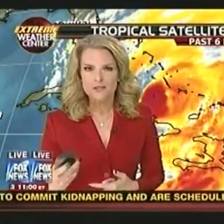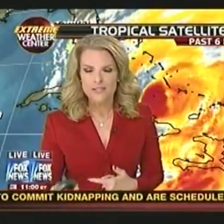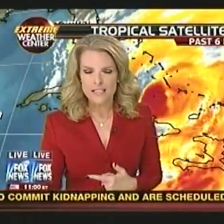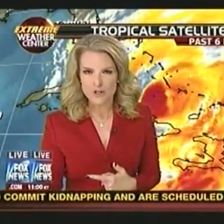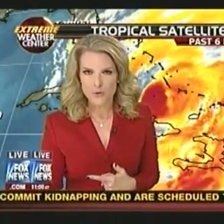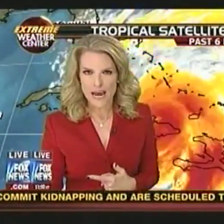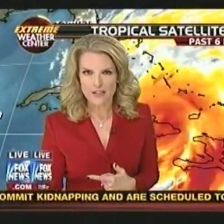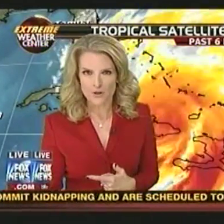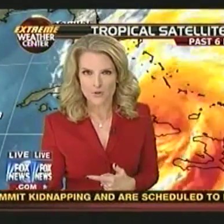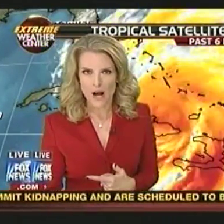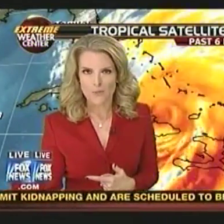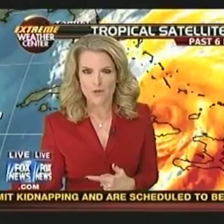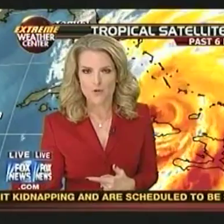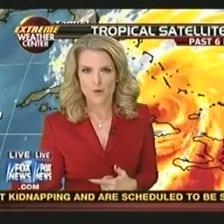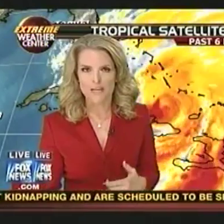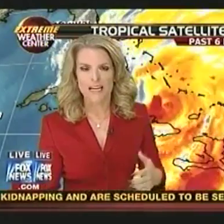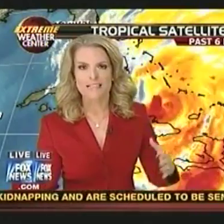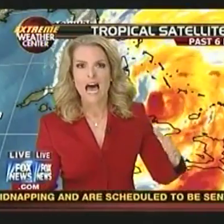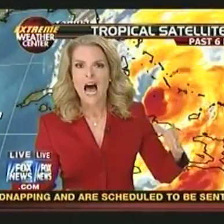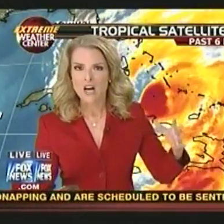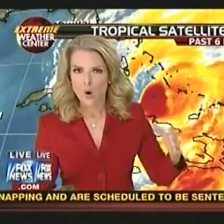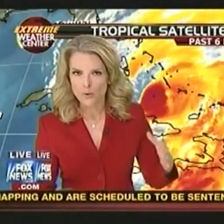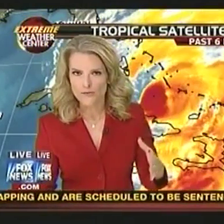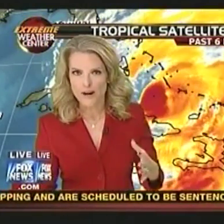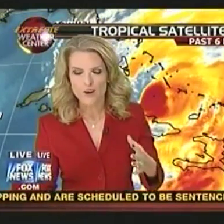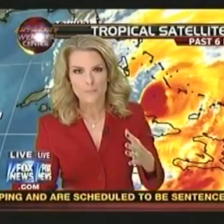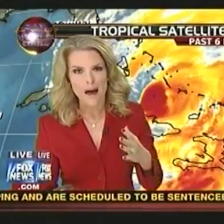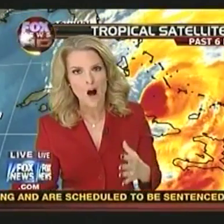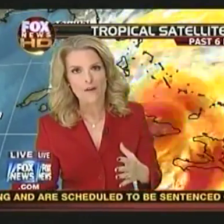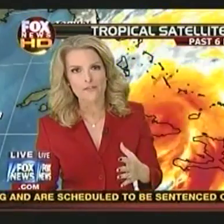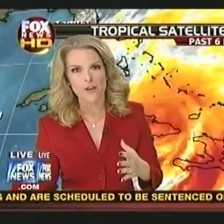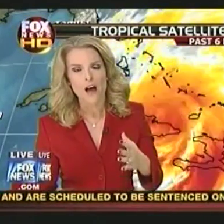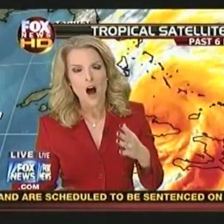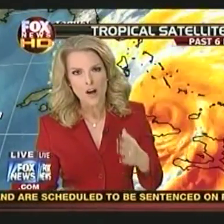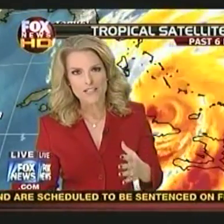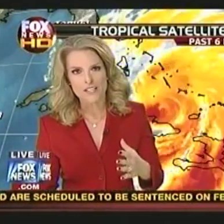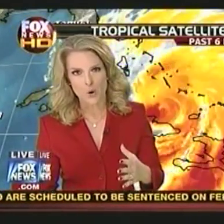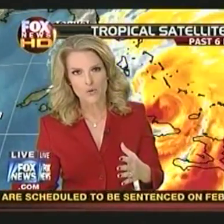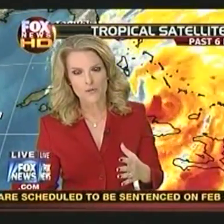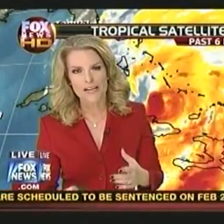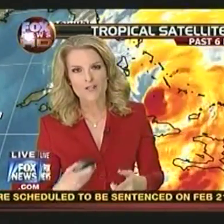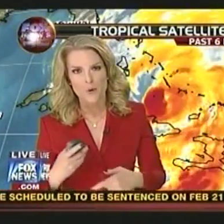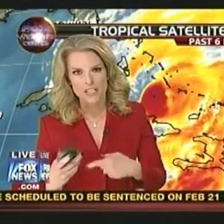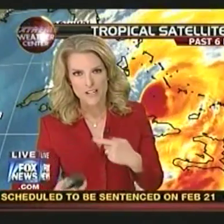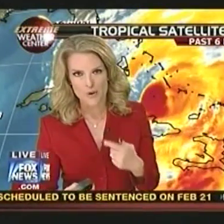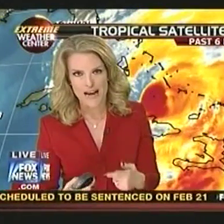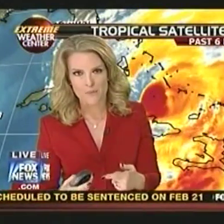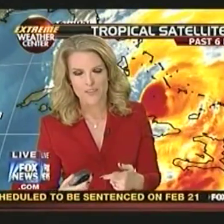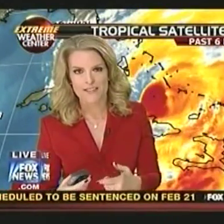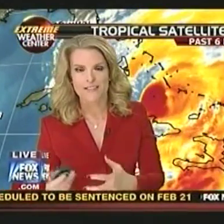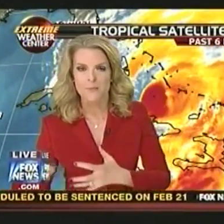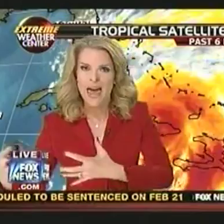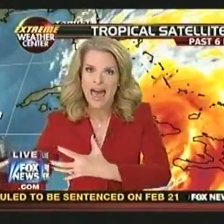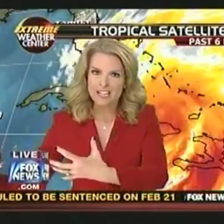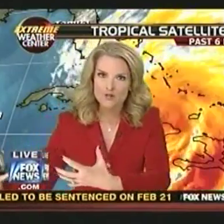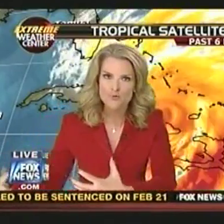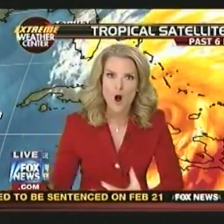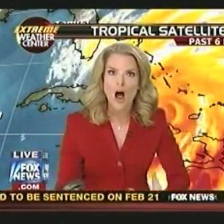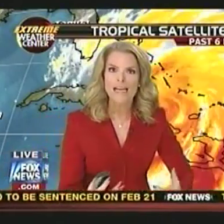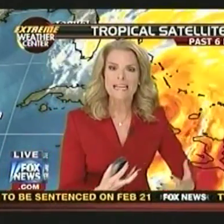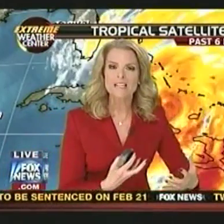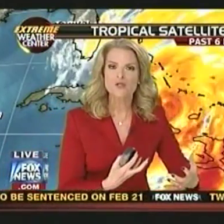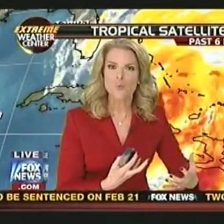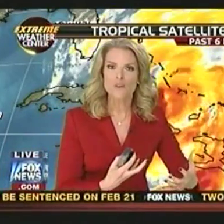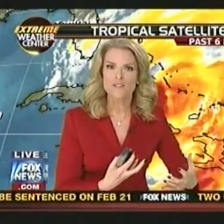transitions into an extra tropical storm because a cold front, very powerful Arctic cold front is going to interact with the system and